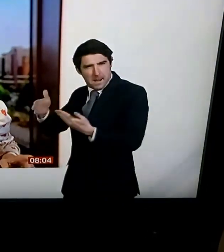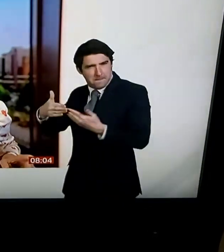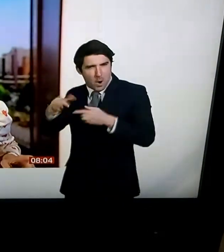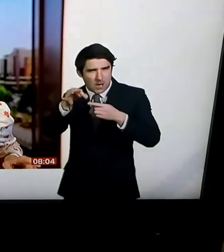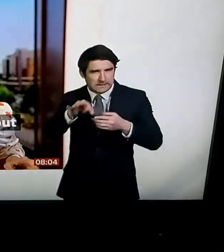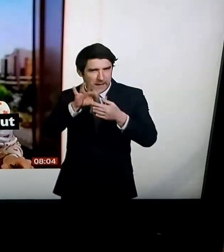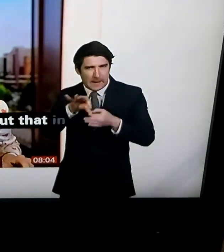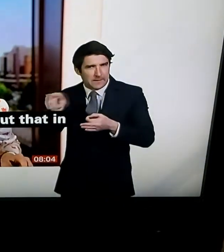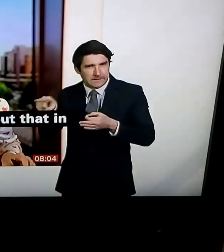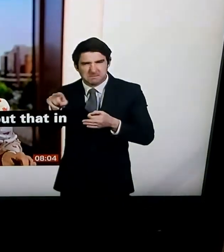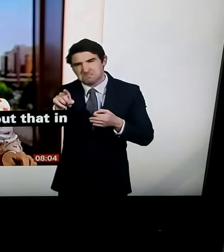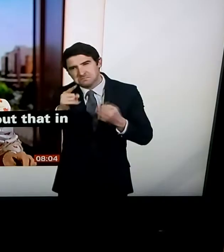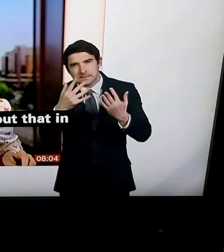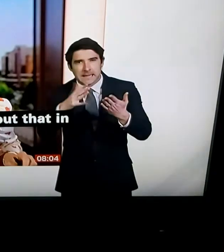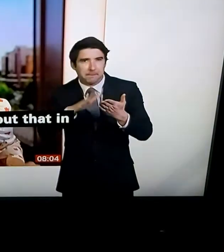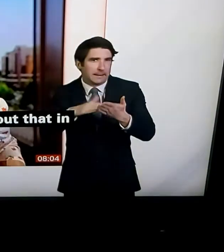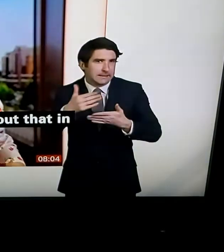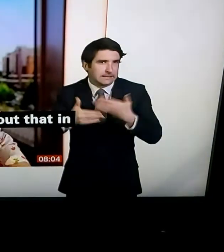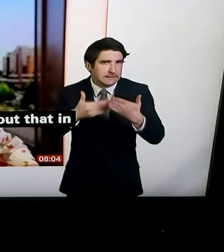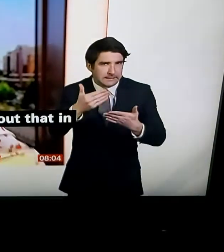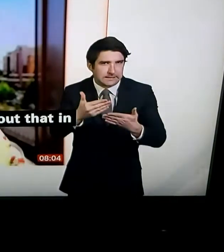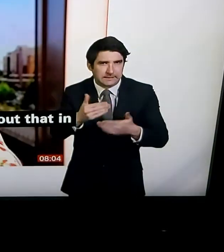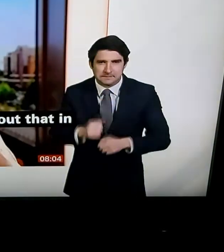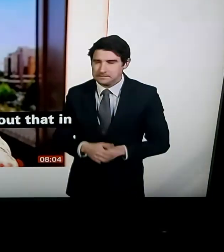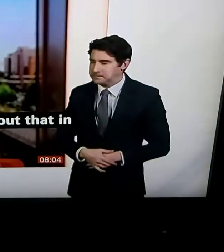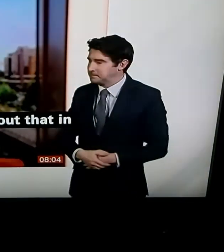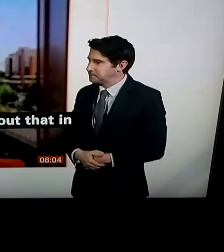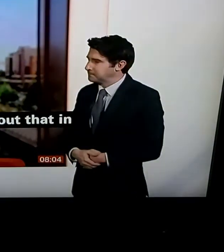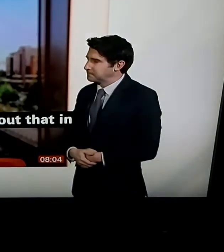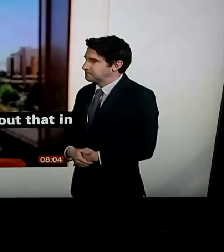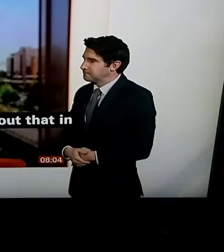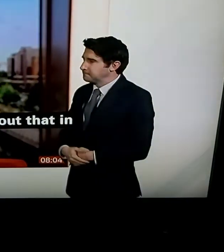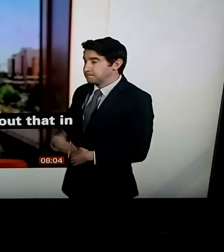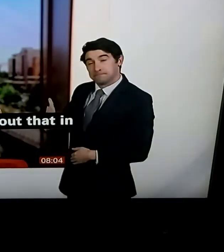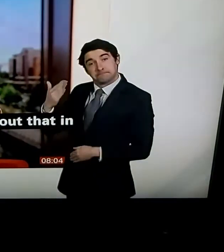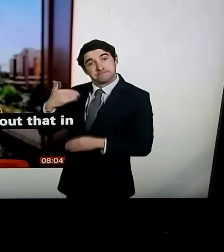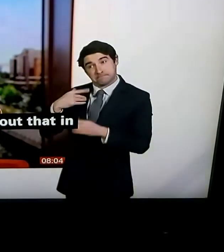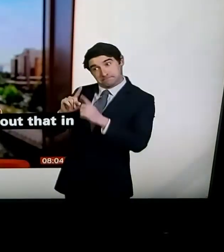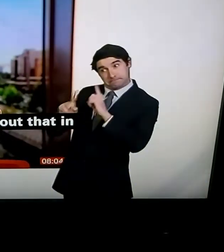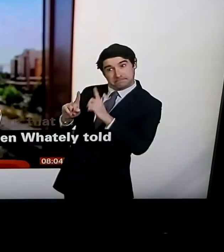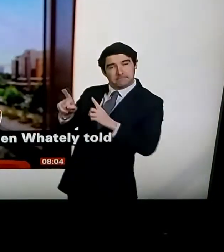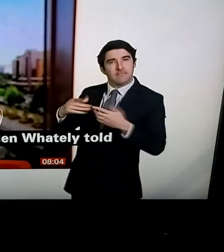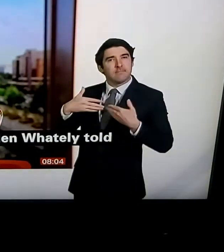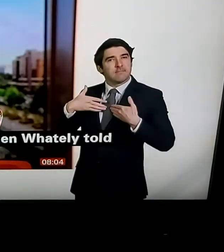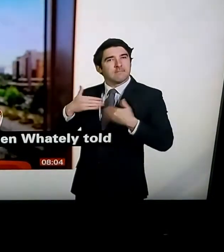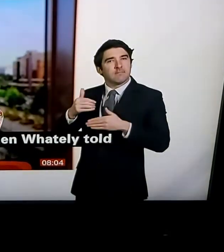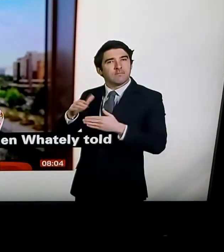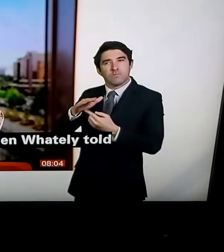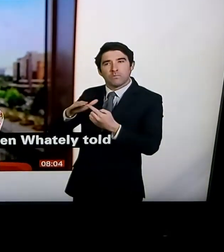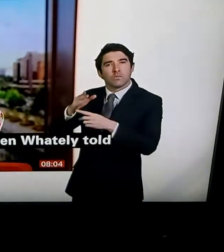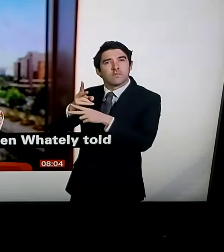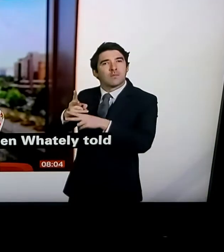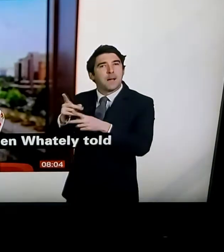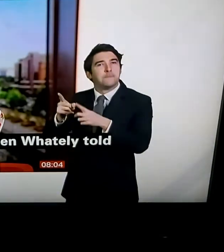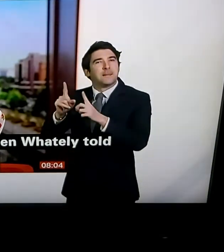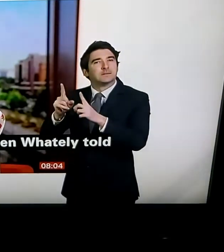Also, in the last half an hour, the care minister, Helen Whateley, told us the government was working hard to address the supply issues with protective equipment.